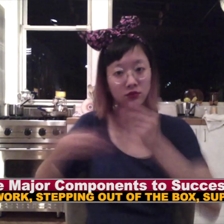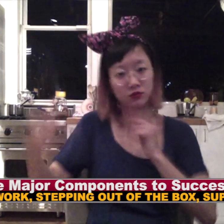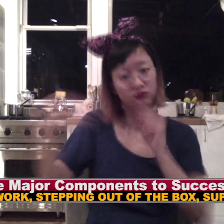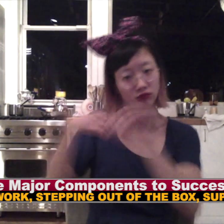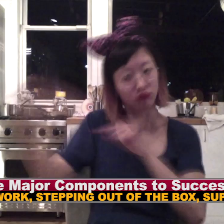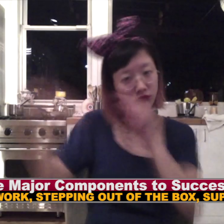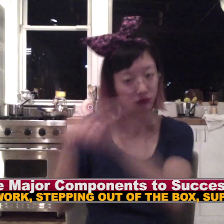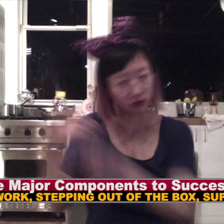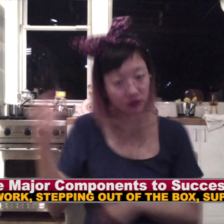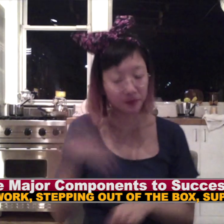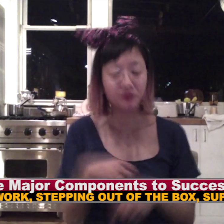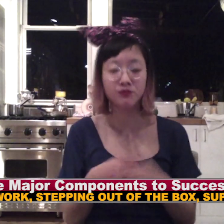support.